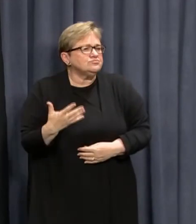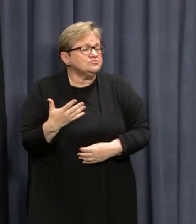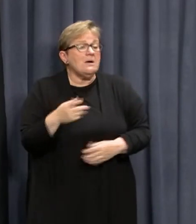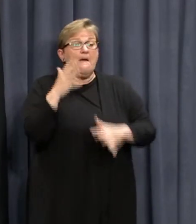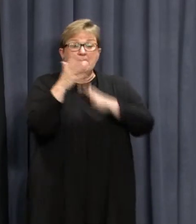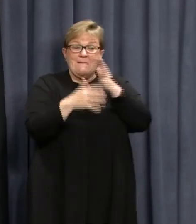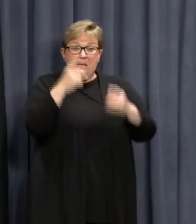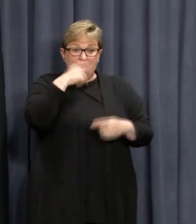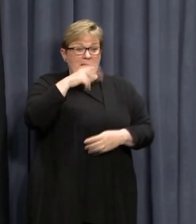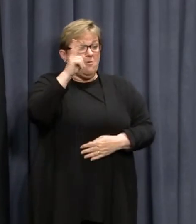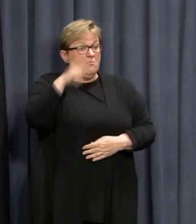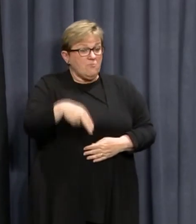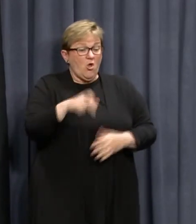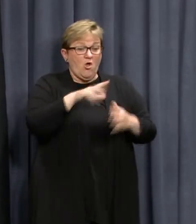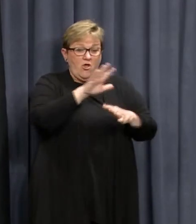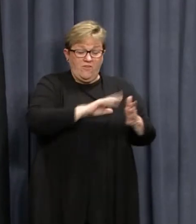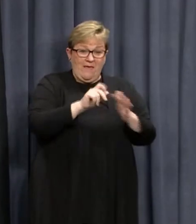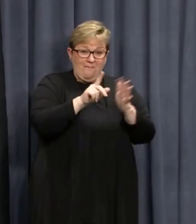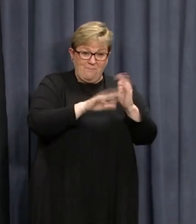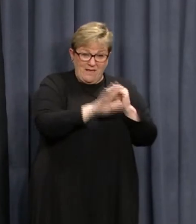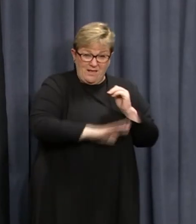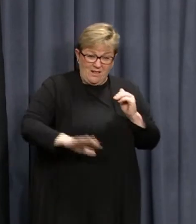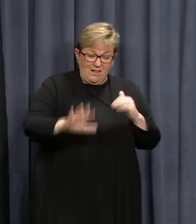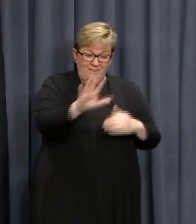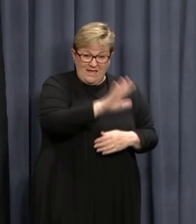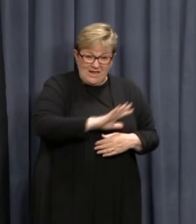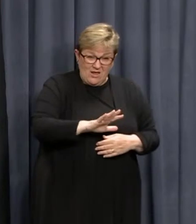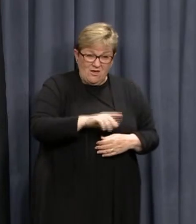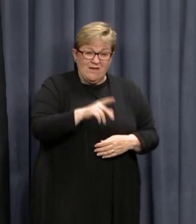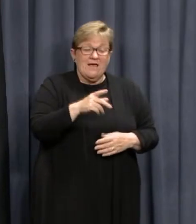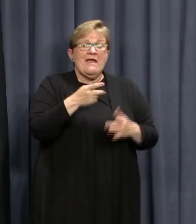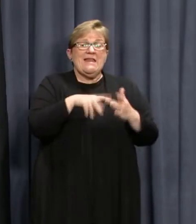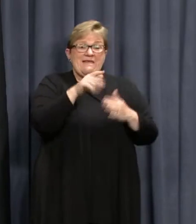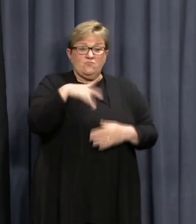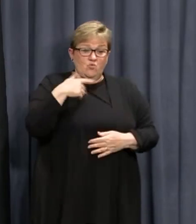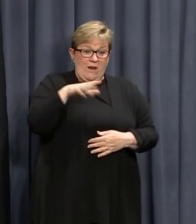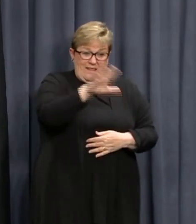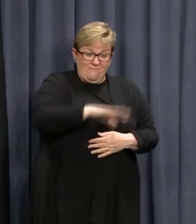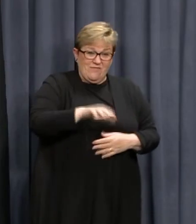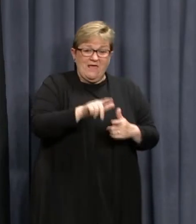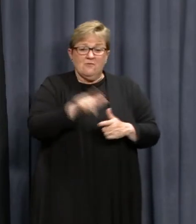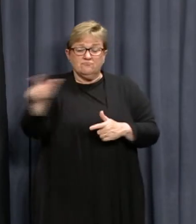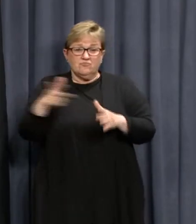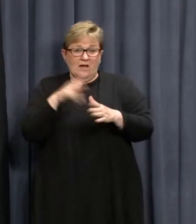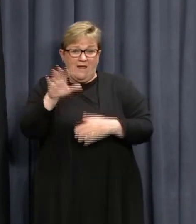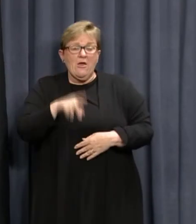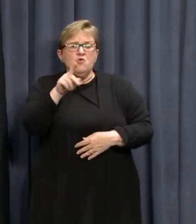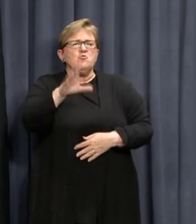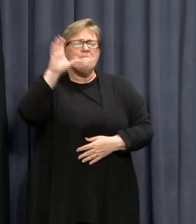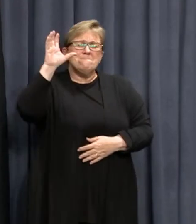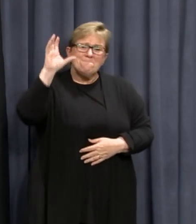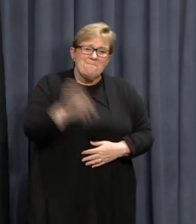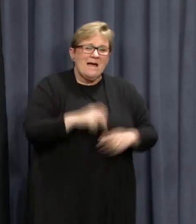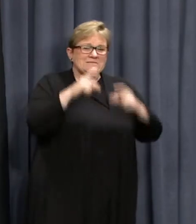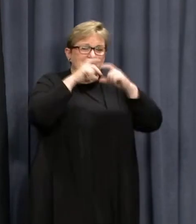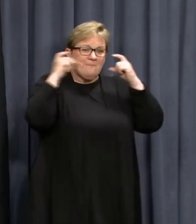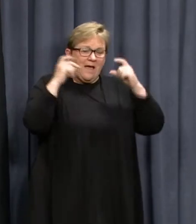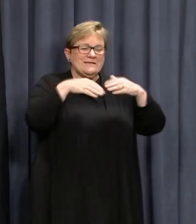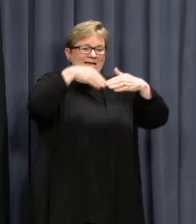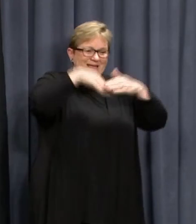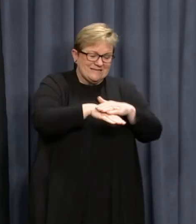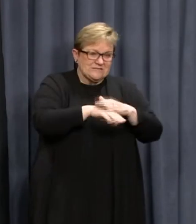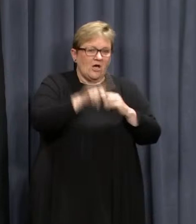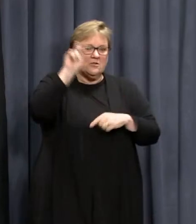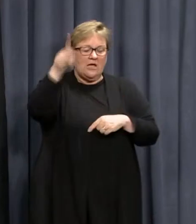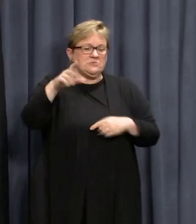That means people in Perth and Peel and anyone from Perth and Peel in other regions of Western Australia must wear a mask inside